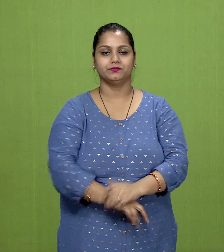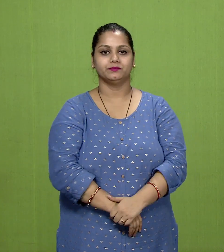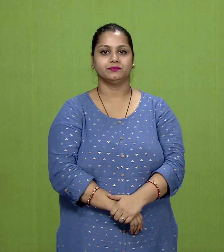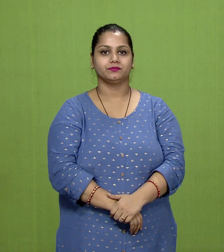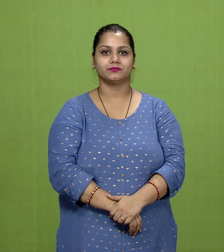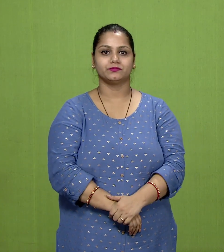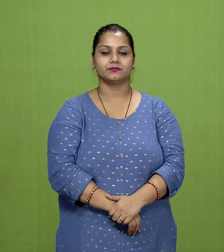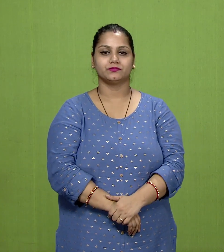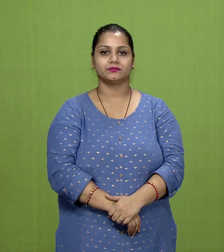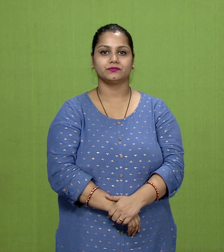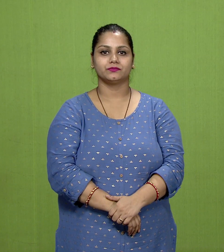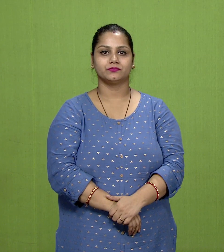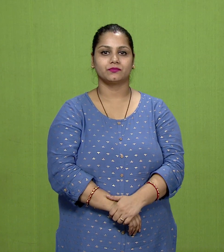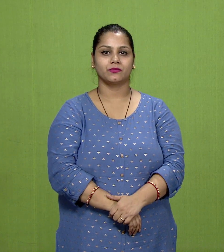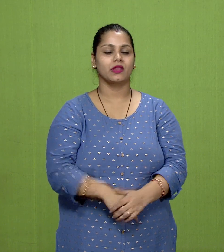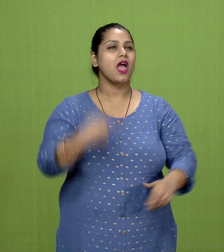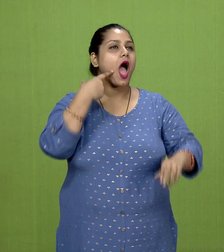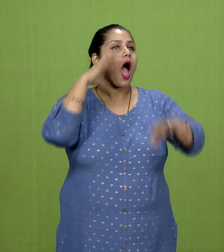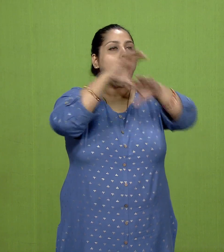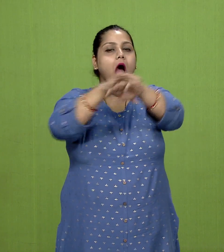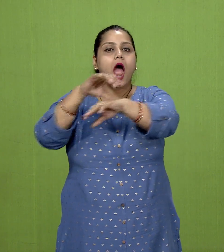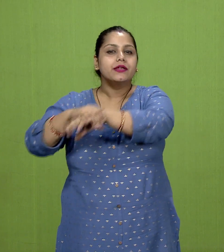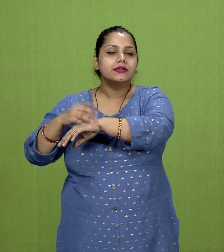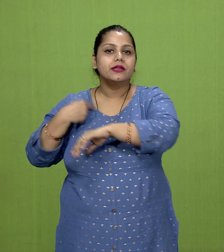It recognized the existence of gods